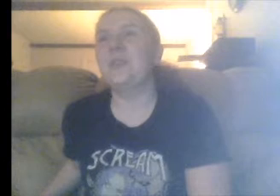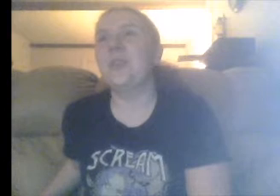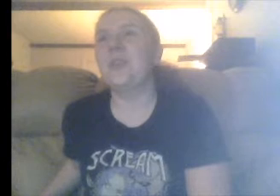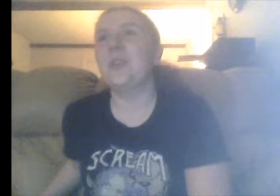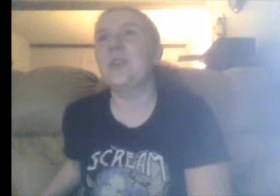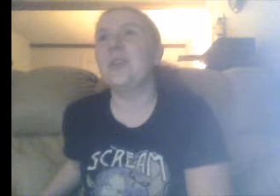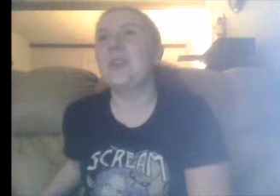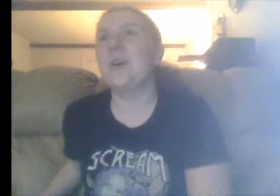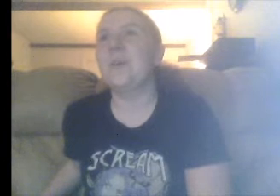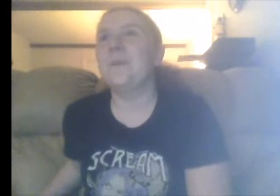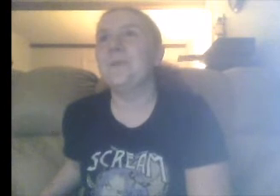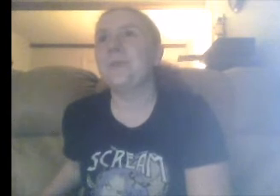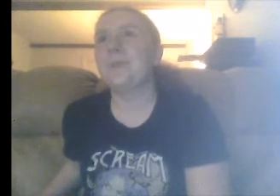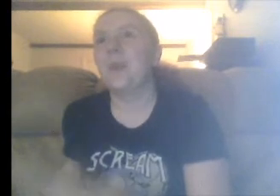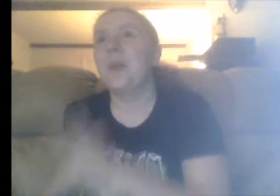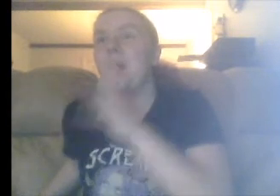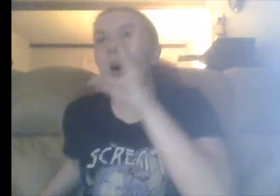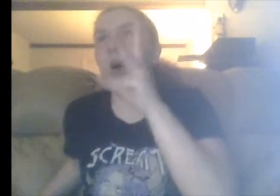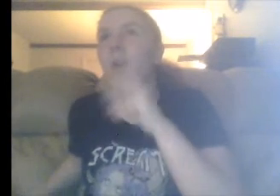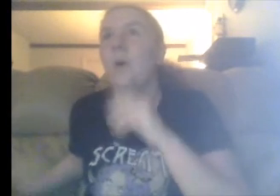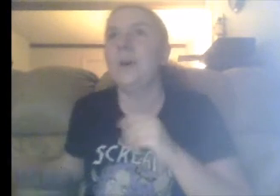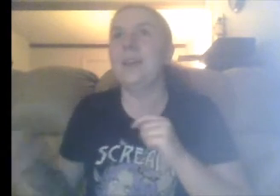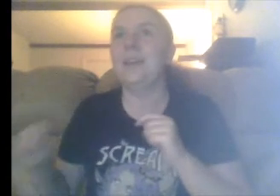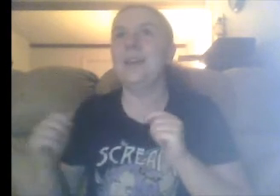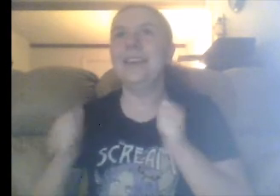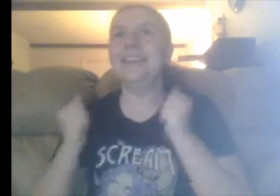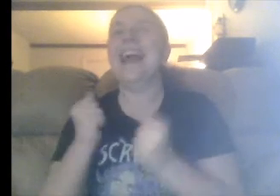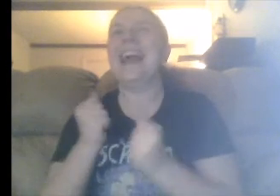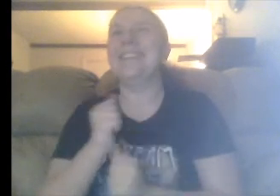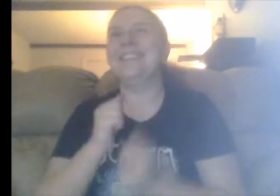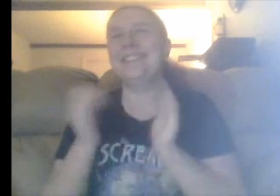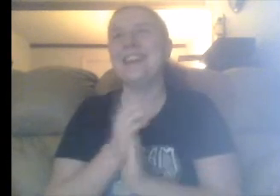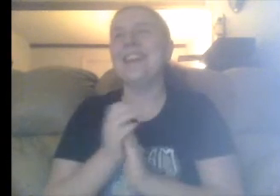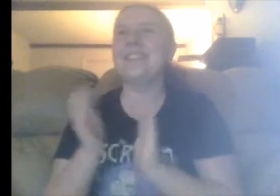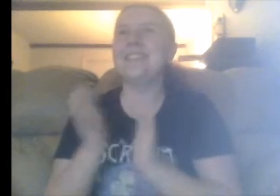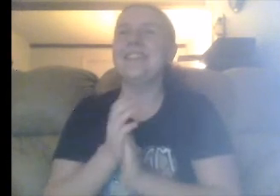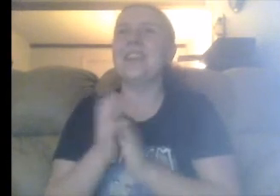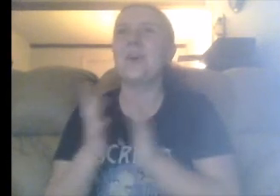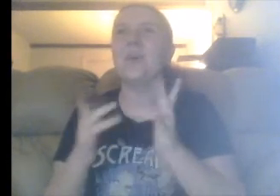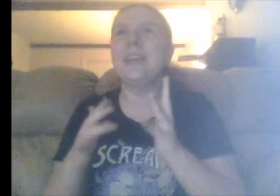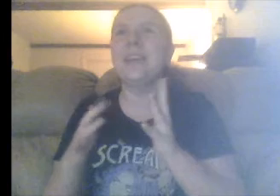show she didn't do no no no no no yes thank you to the Queen